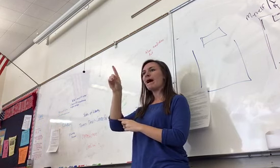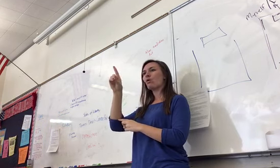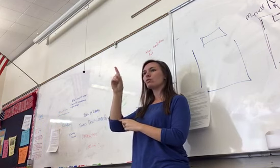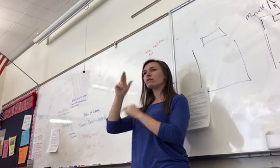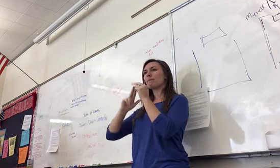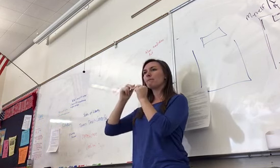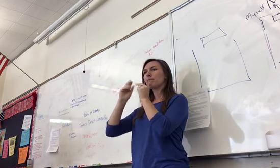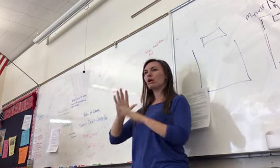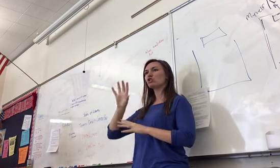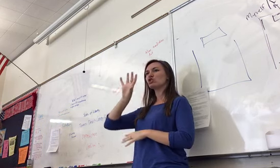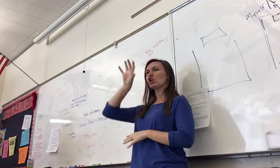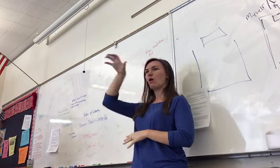mounds to get closer to the gods.